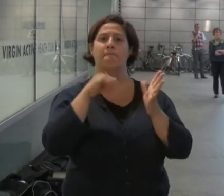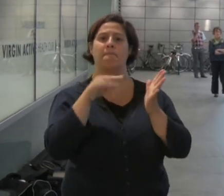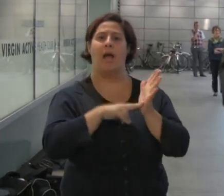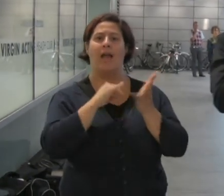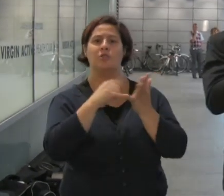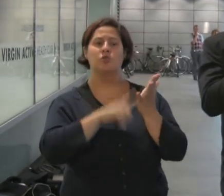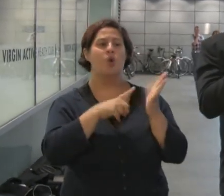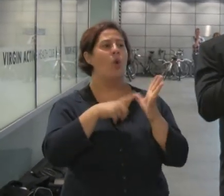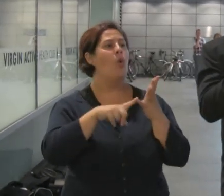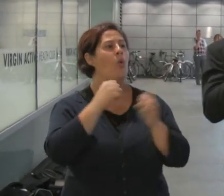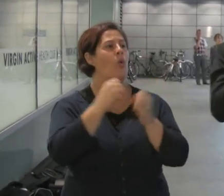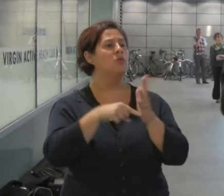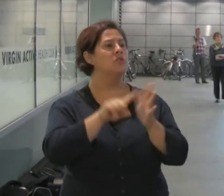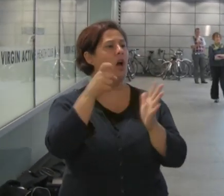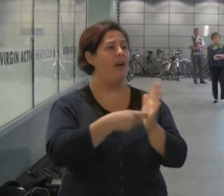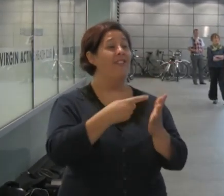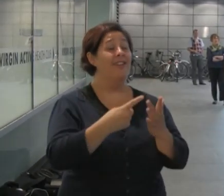ignored his mental health issues completely.